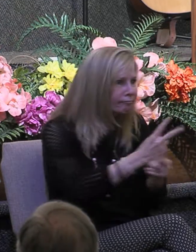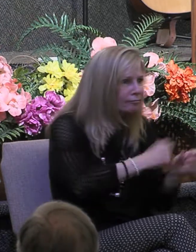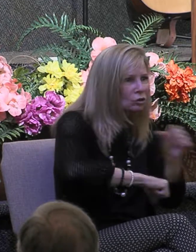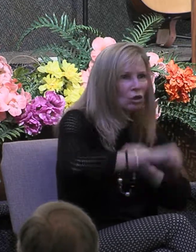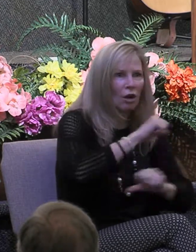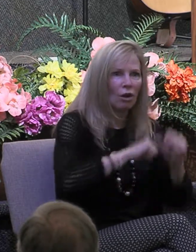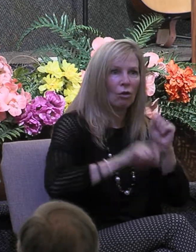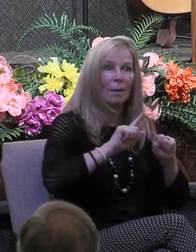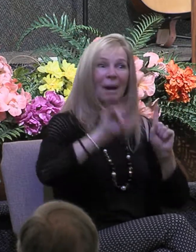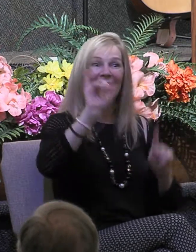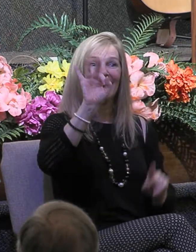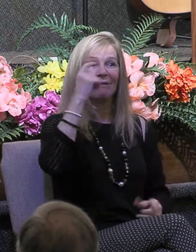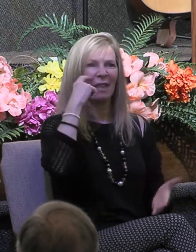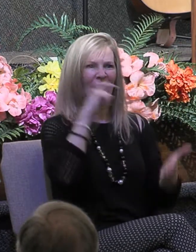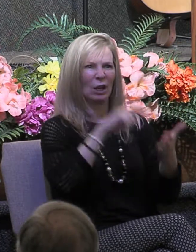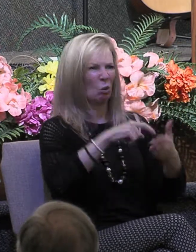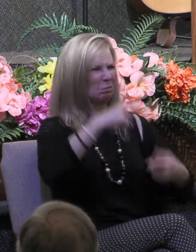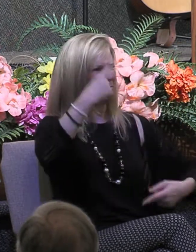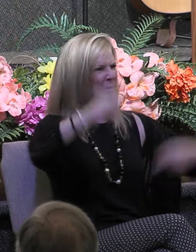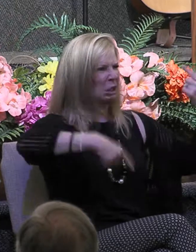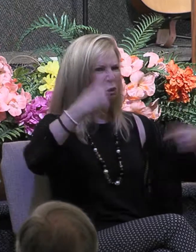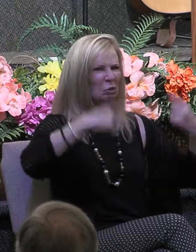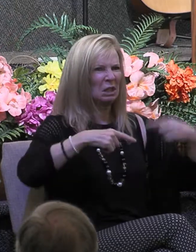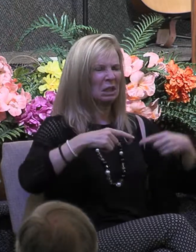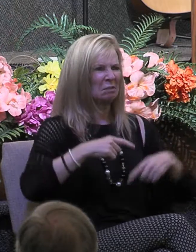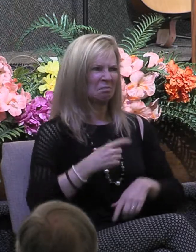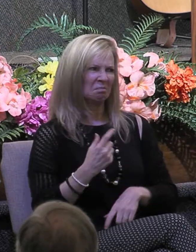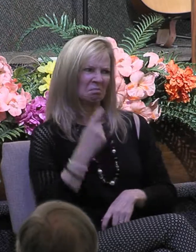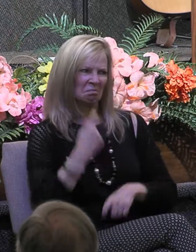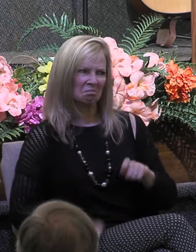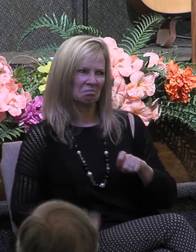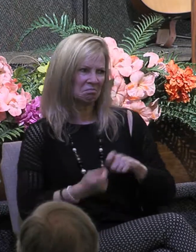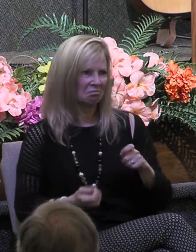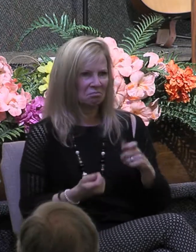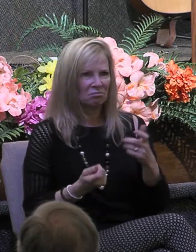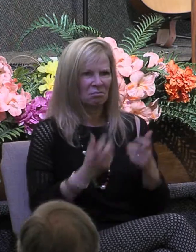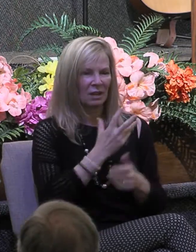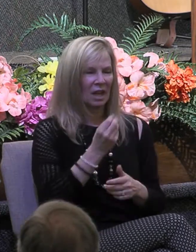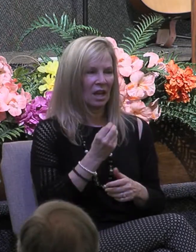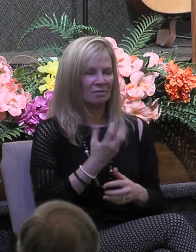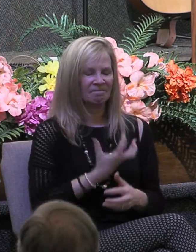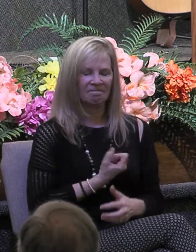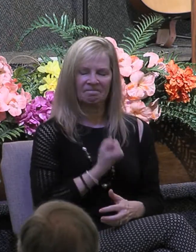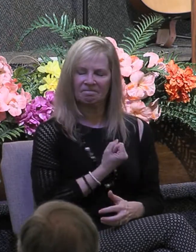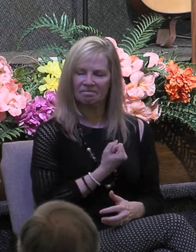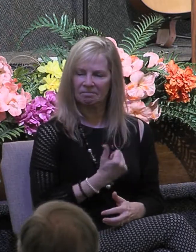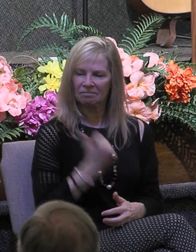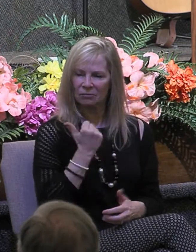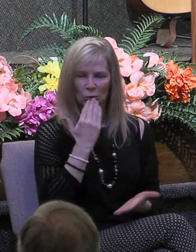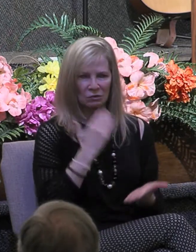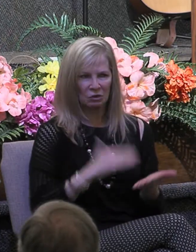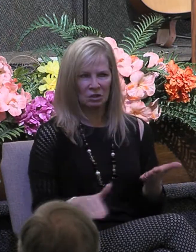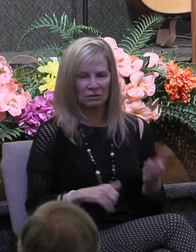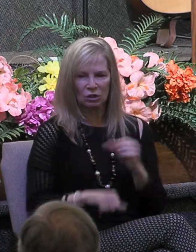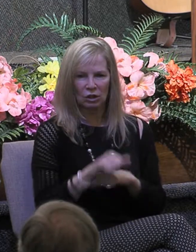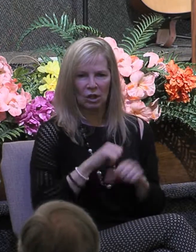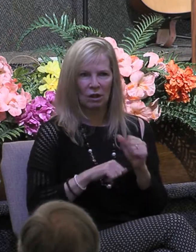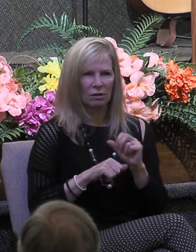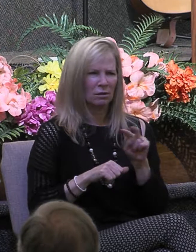bickering and fighting and holding grudges and failing to forgive each other, just constantly being